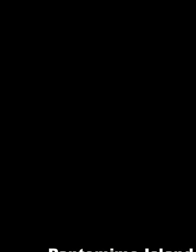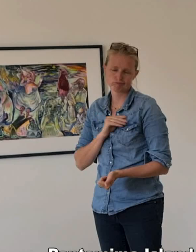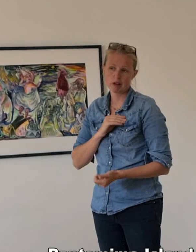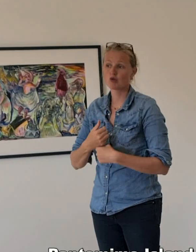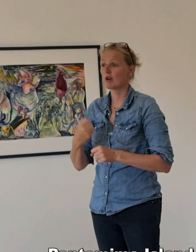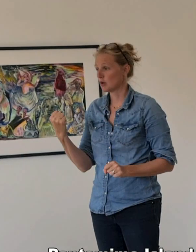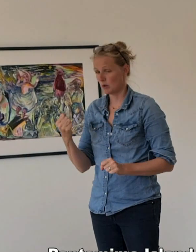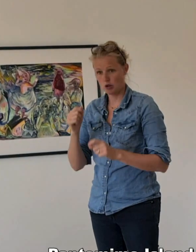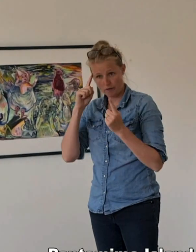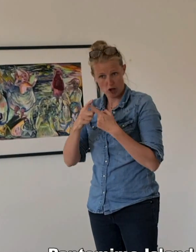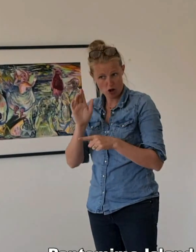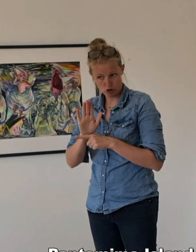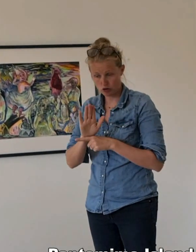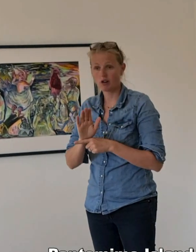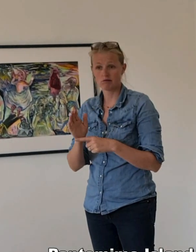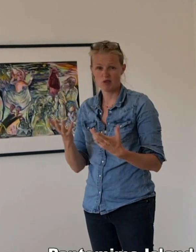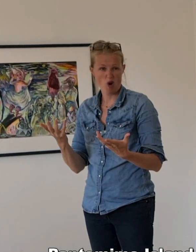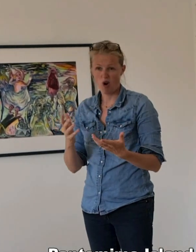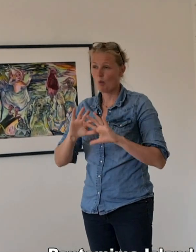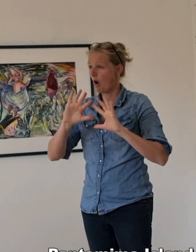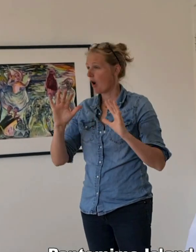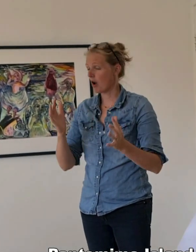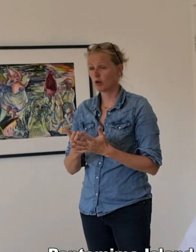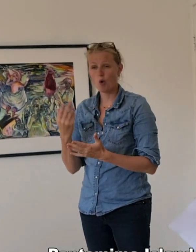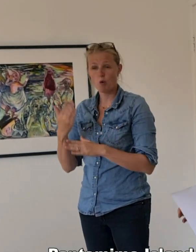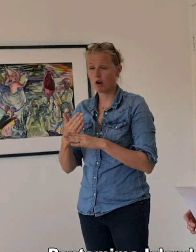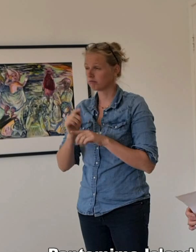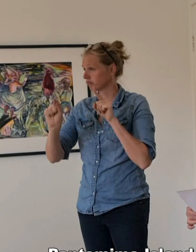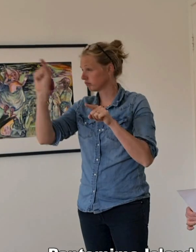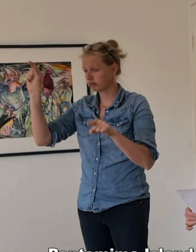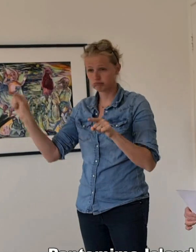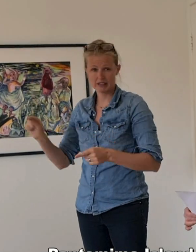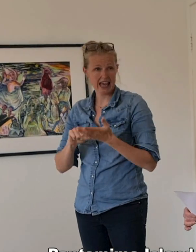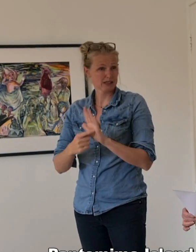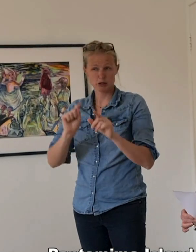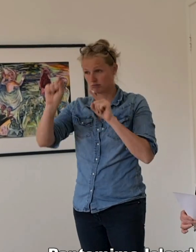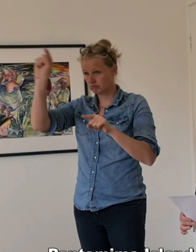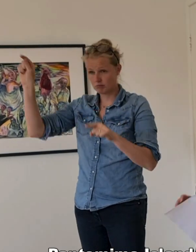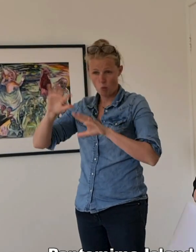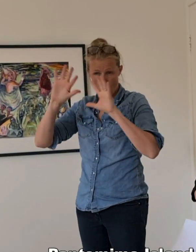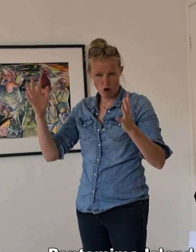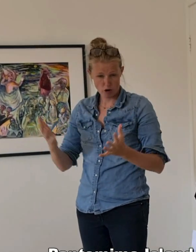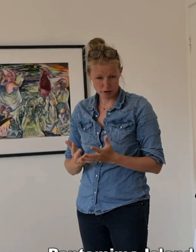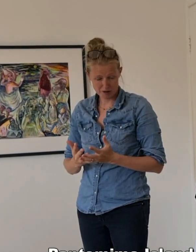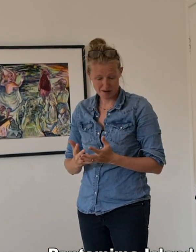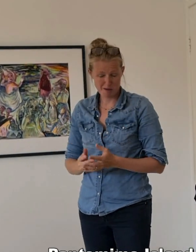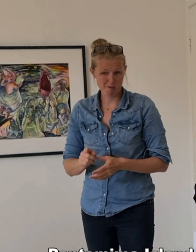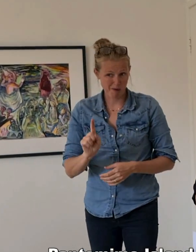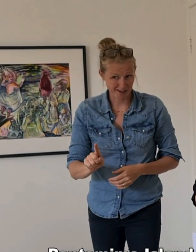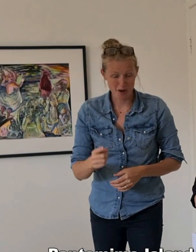She's shown throughout the world and exhibits a lot of places. But one time when she was back in